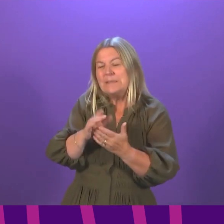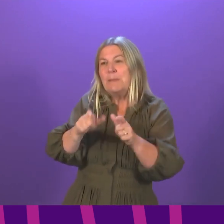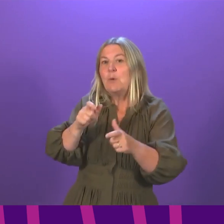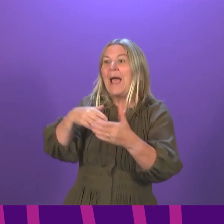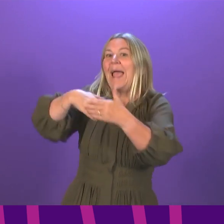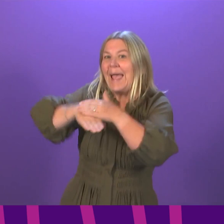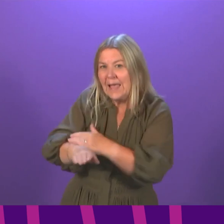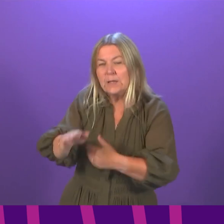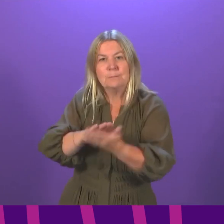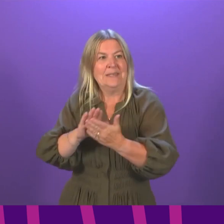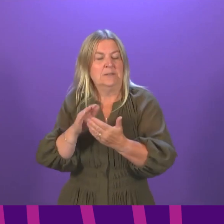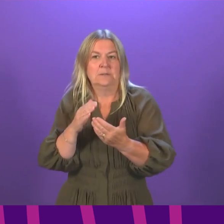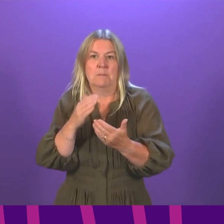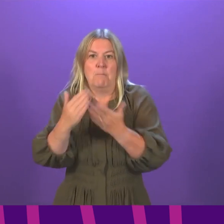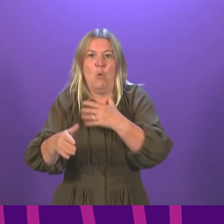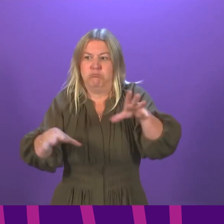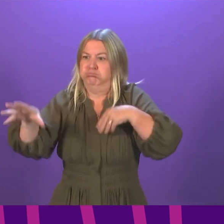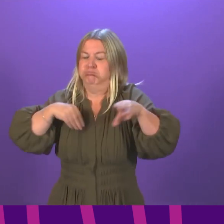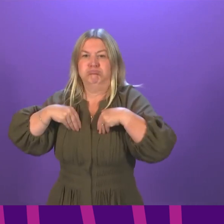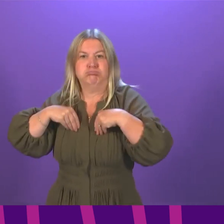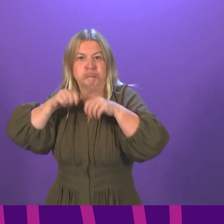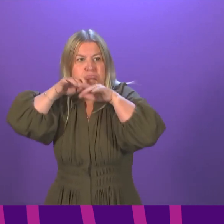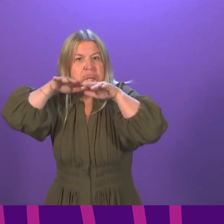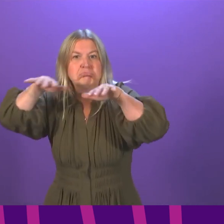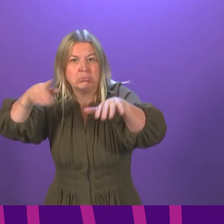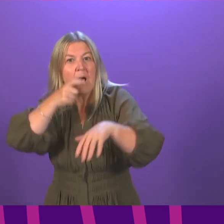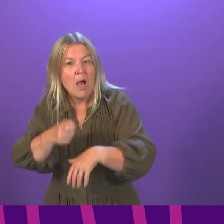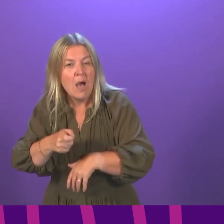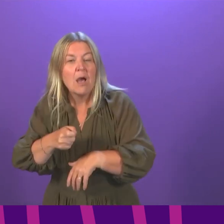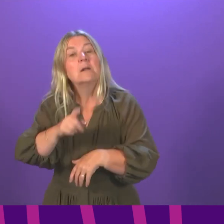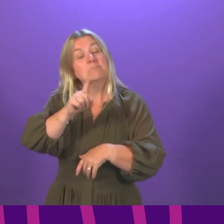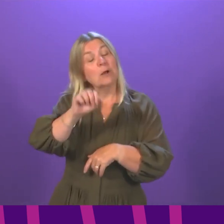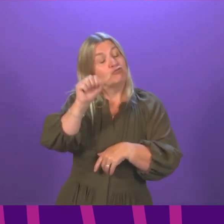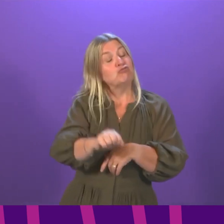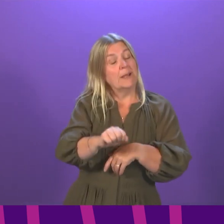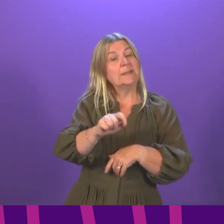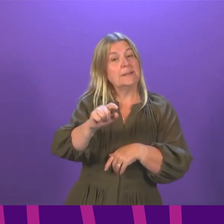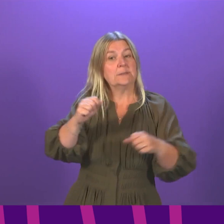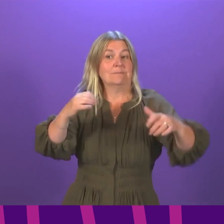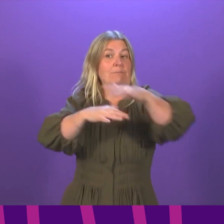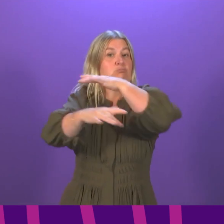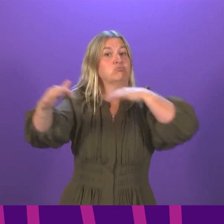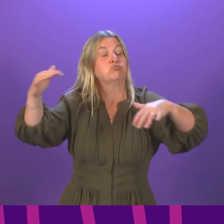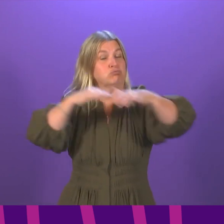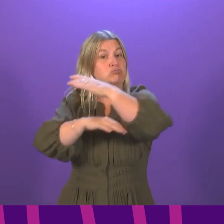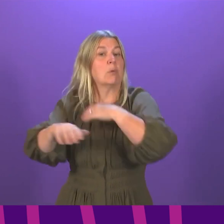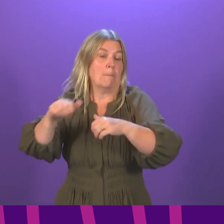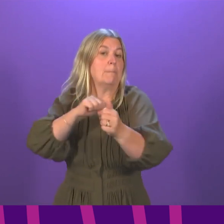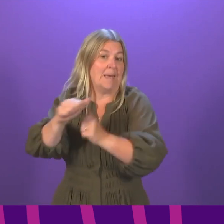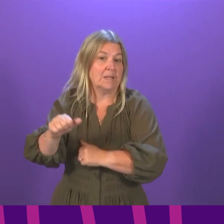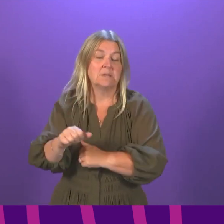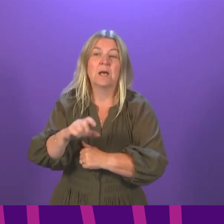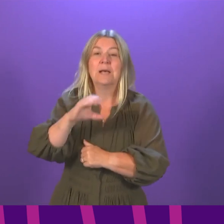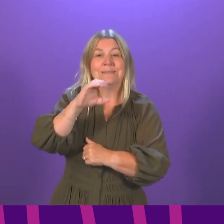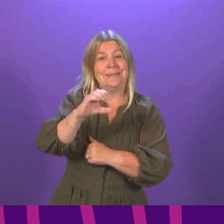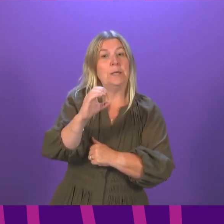mitigated by good ventilation, as the First Minister has described, by introducing CO2 monitoring in schools and even HEPA